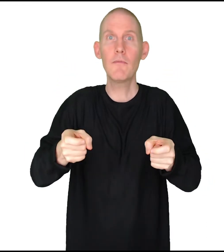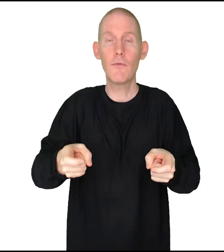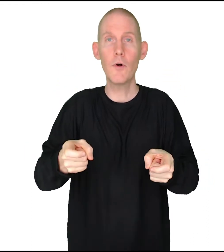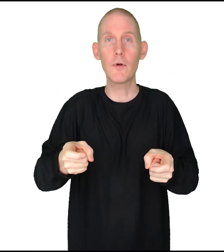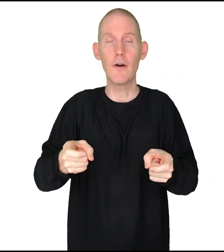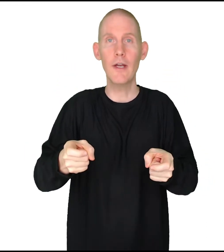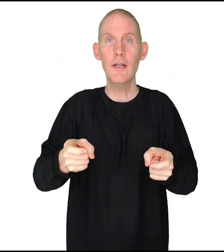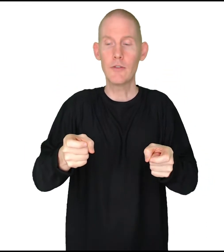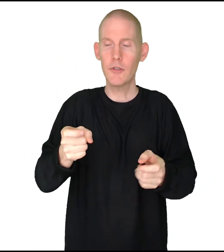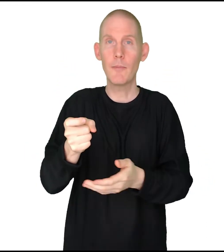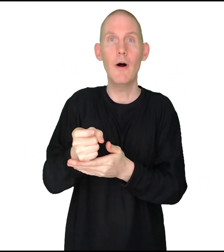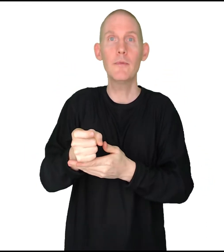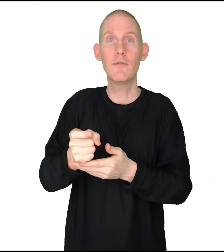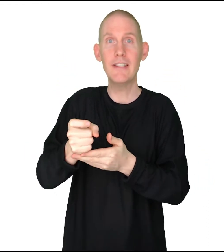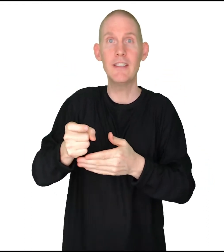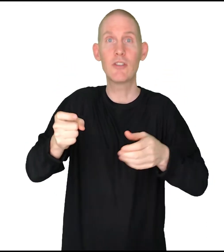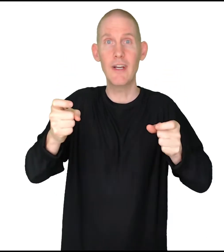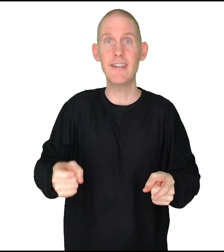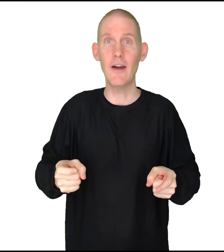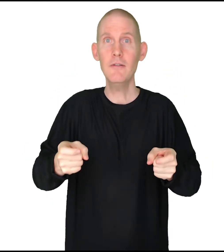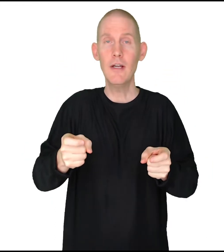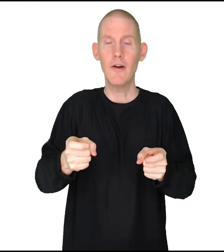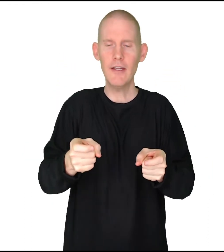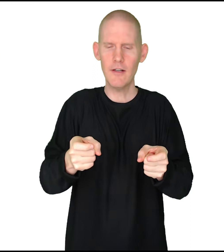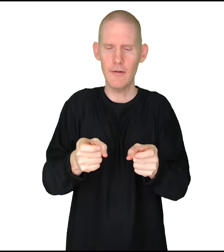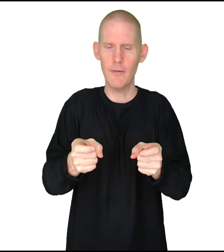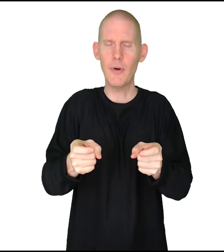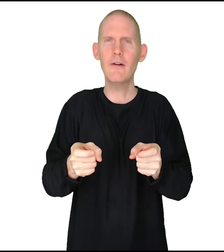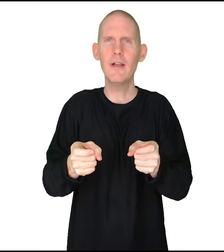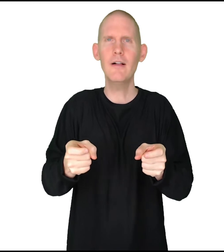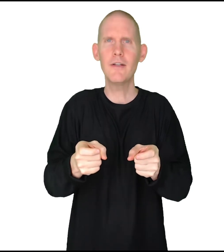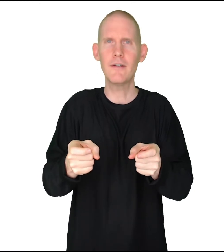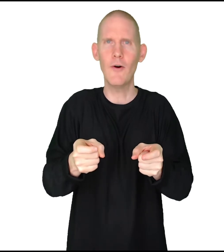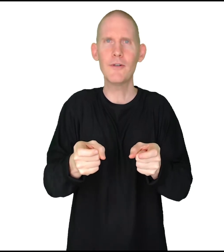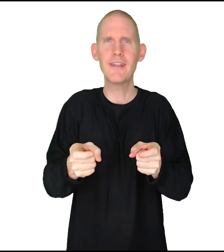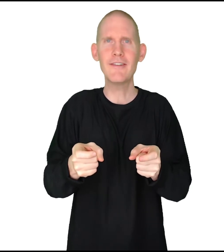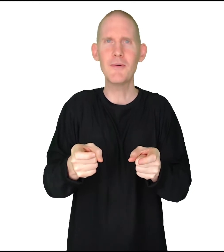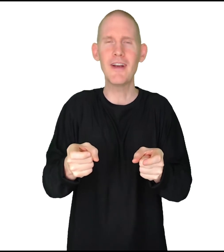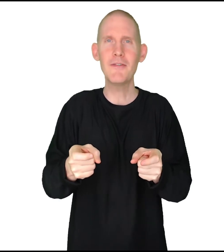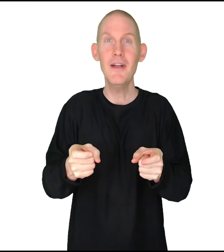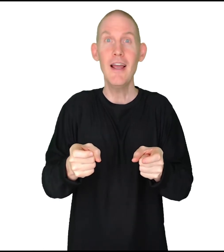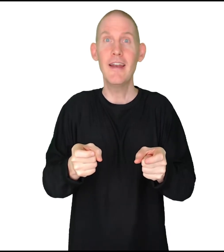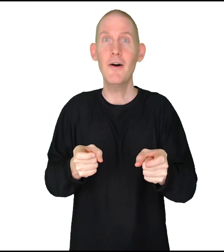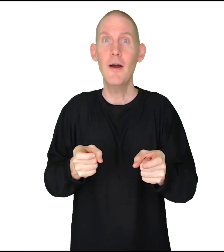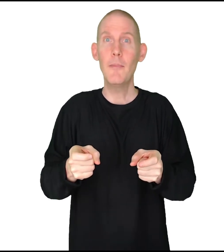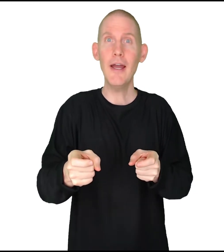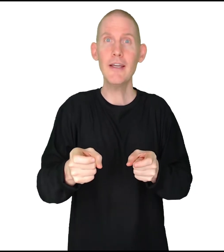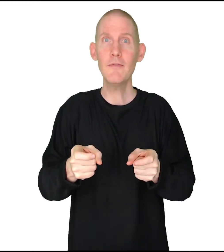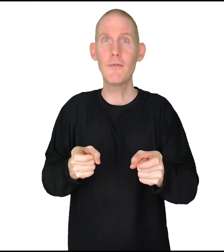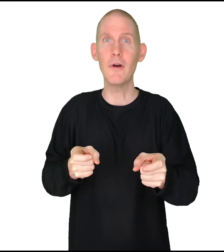forward, all right? So, your palm is facing straight down, all right? They're parallel, they're horizontal, whatever. Now, back and forth,